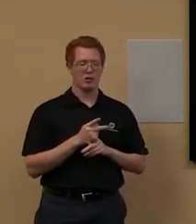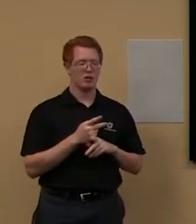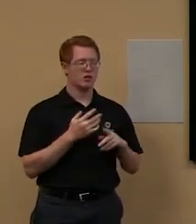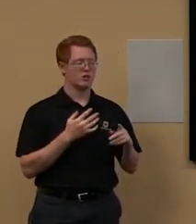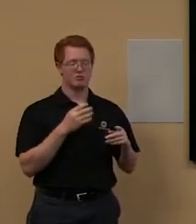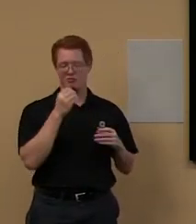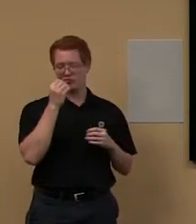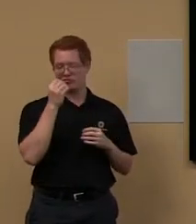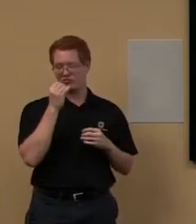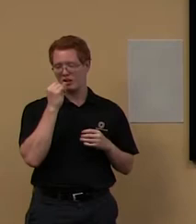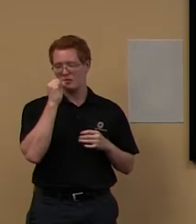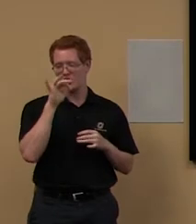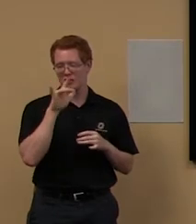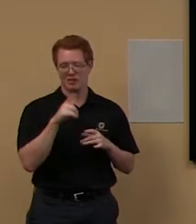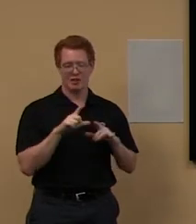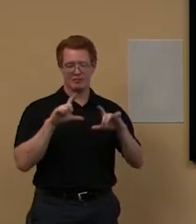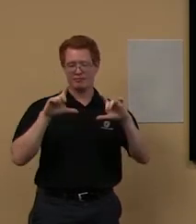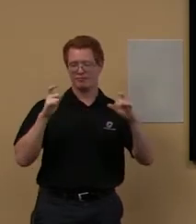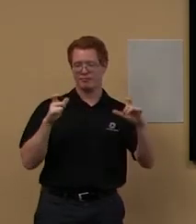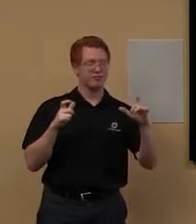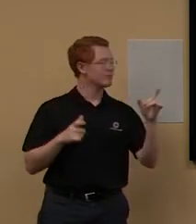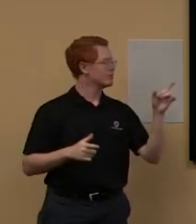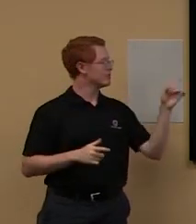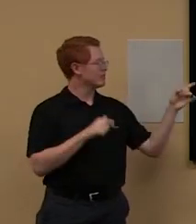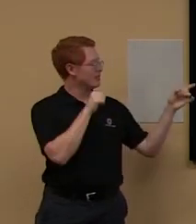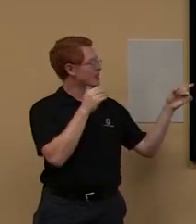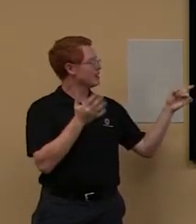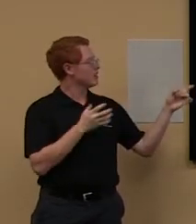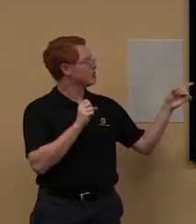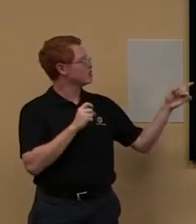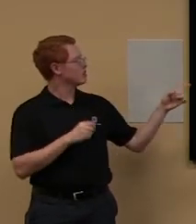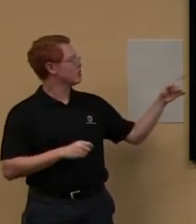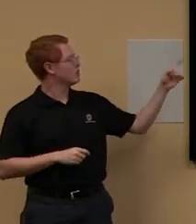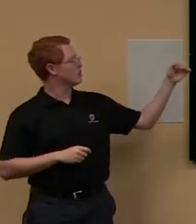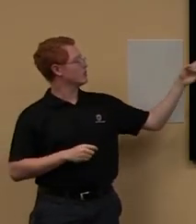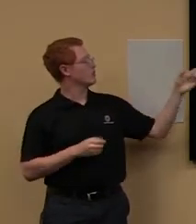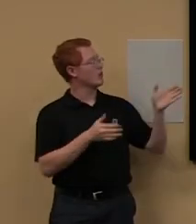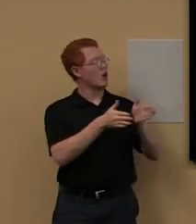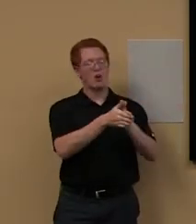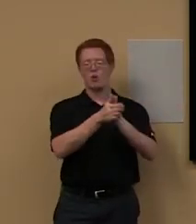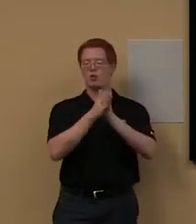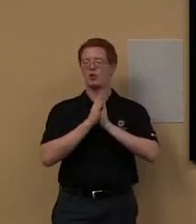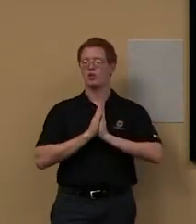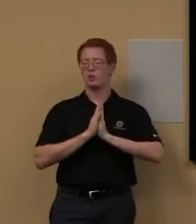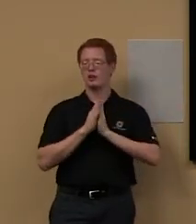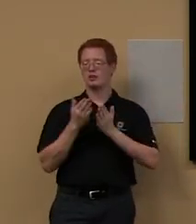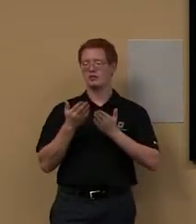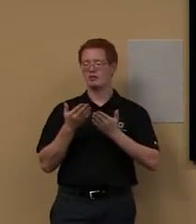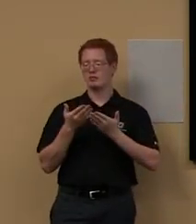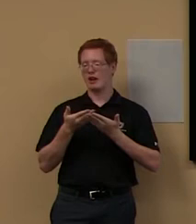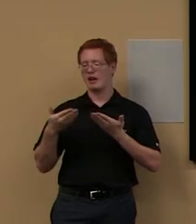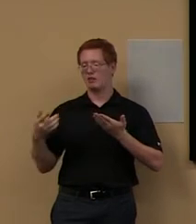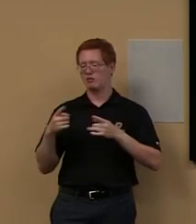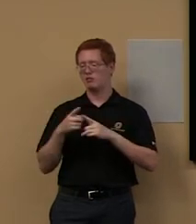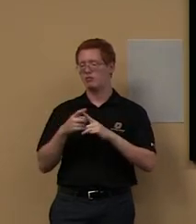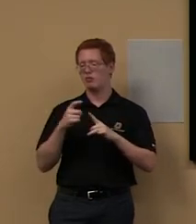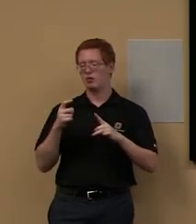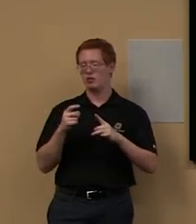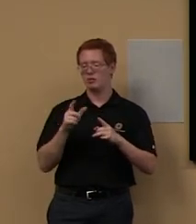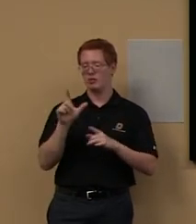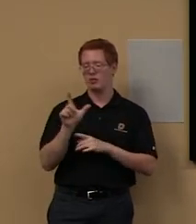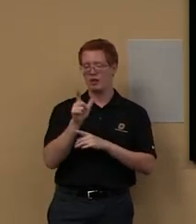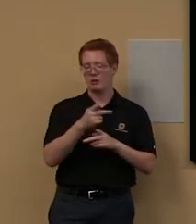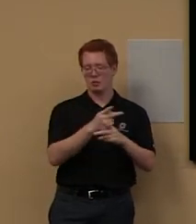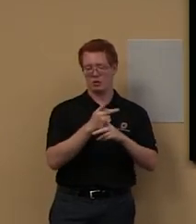we can't find a copy of this anywhere in your library. You would just request this item through interlibrary loan and just pop up the new window and